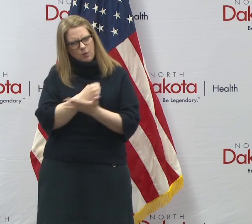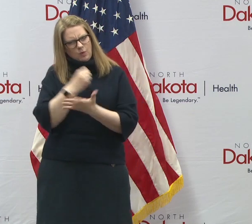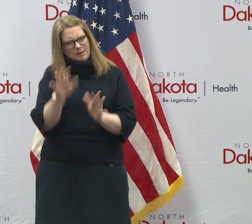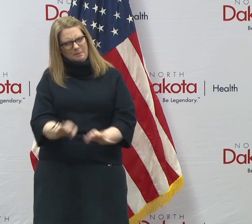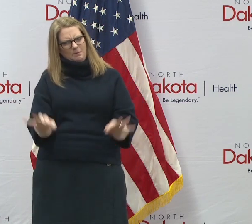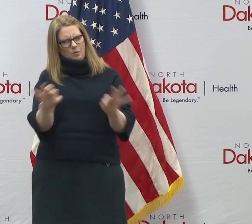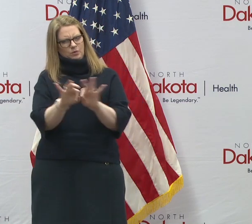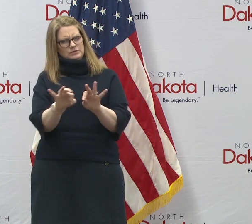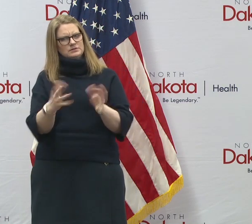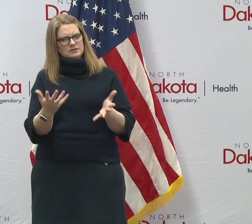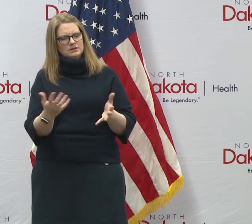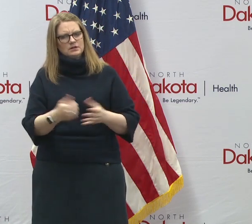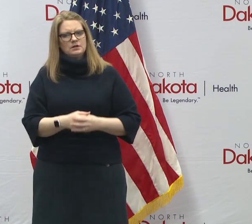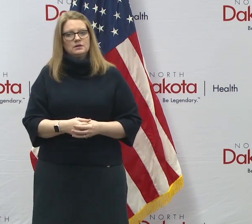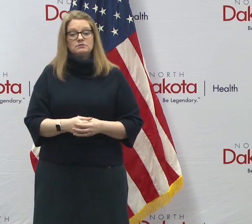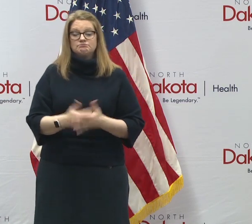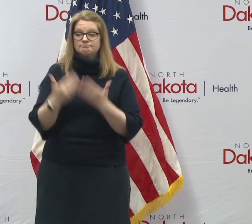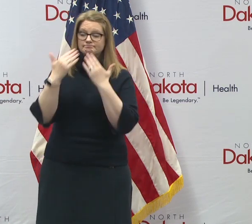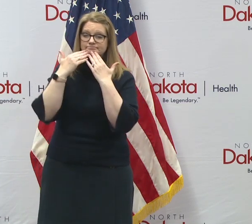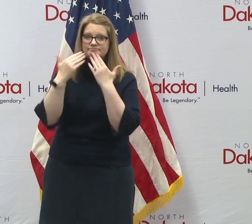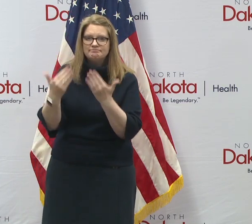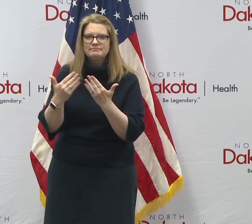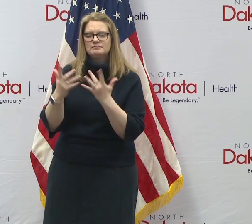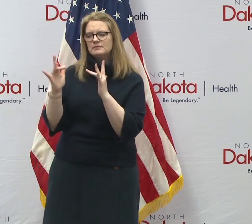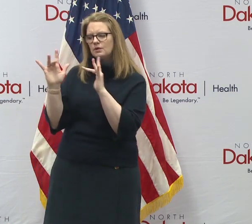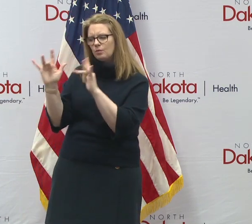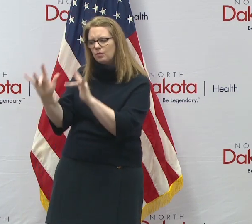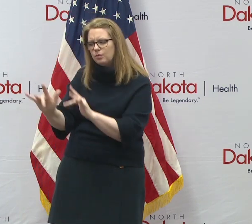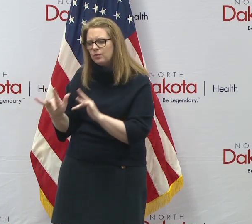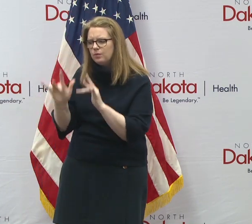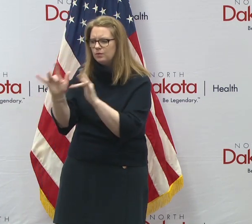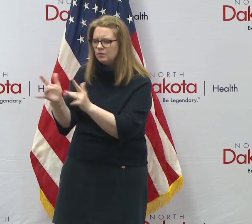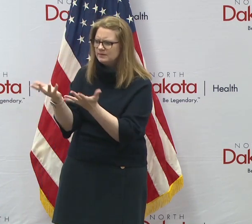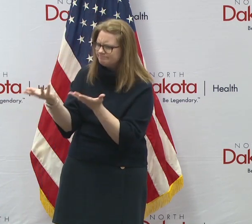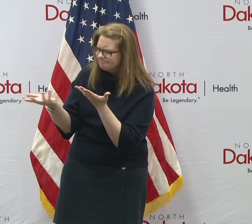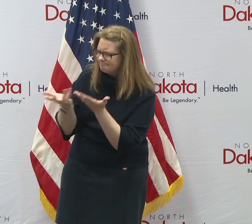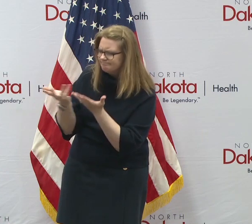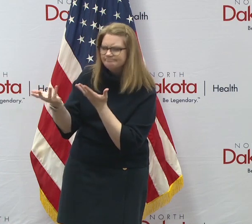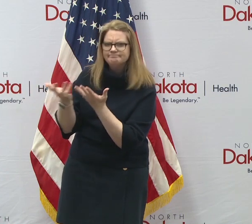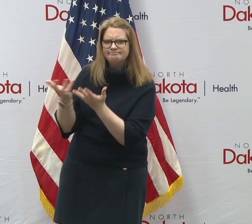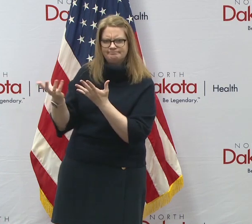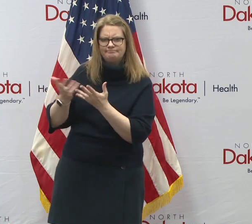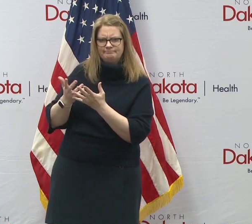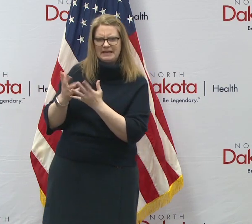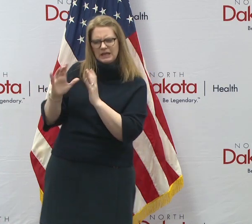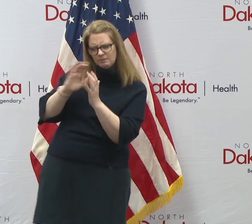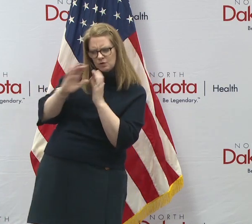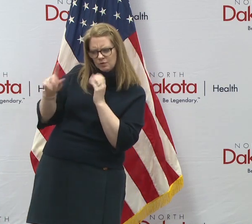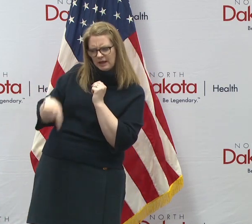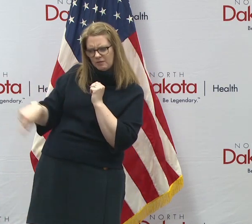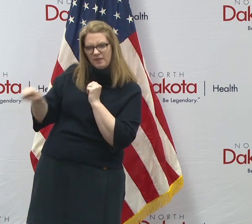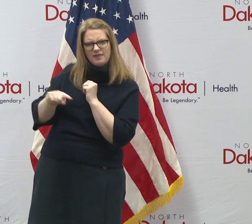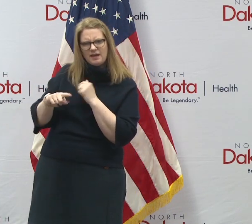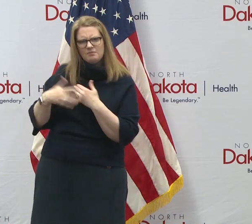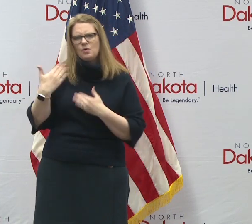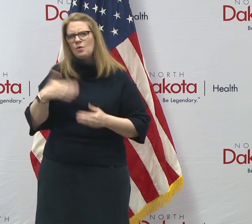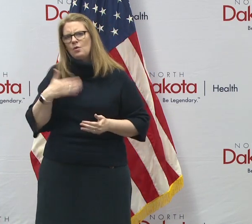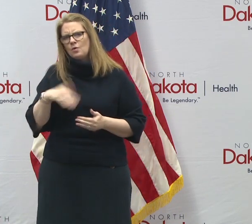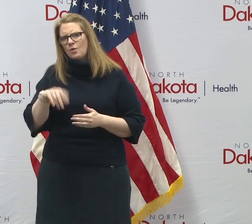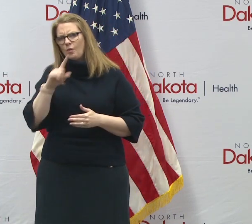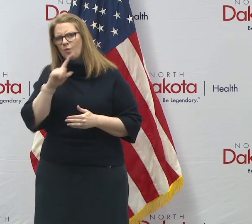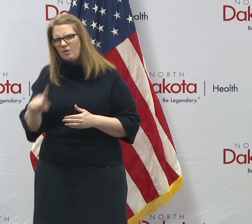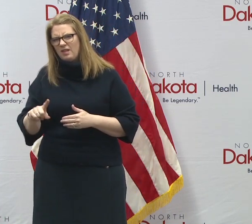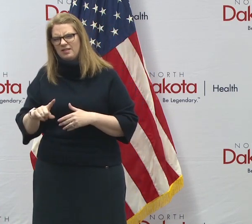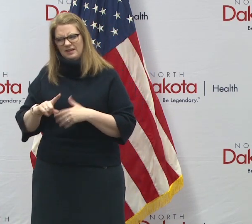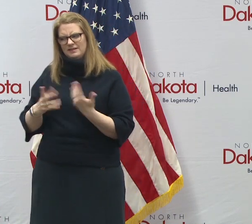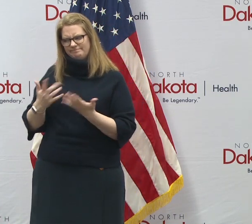know, you can share gratitude, empathy, and compassion, um, with people. And during this time, it can make a huge difference for someone who's